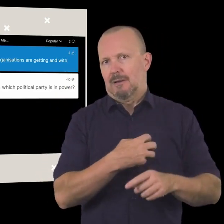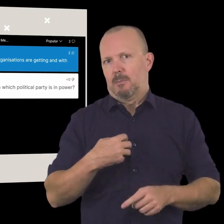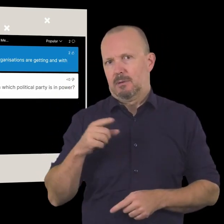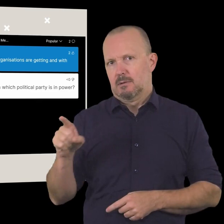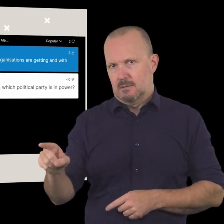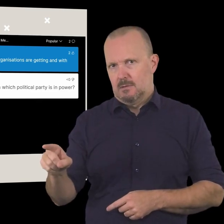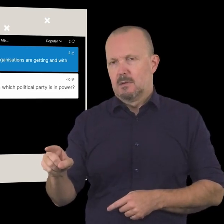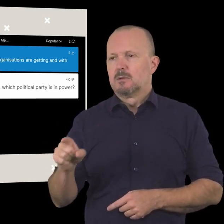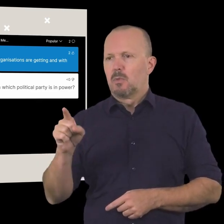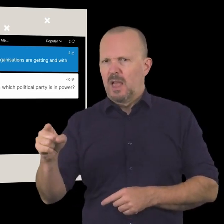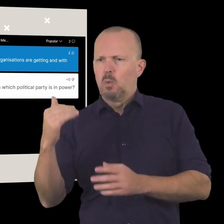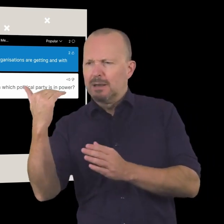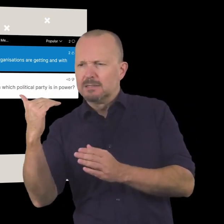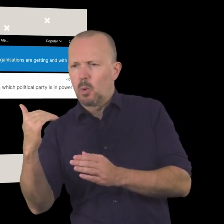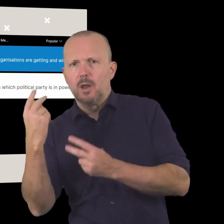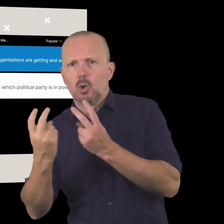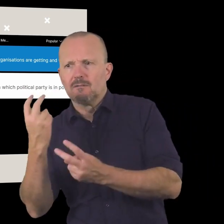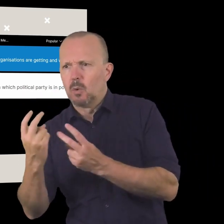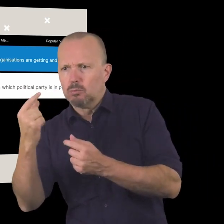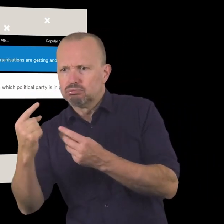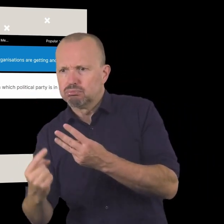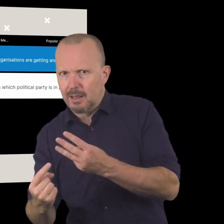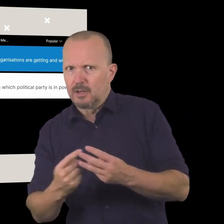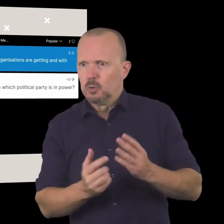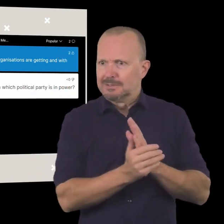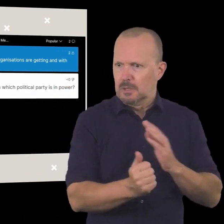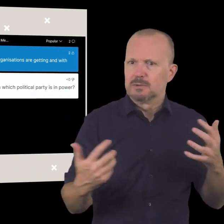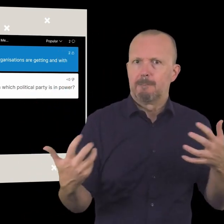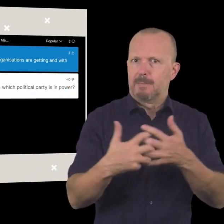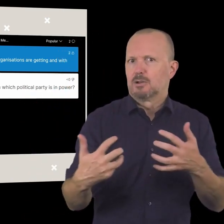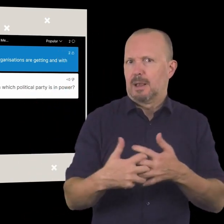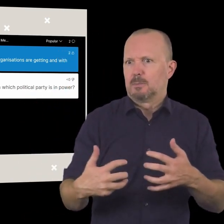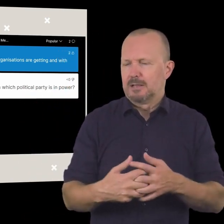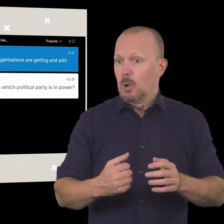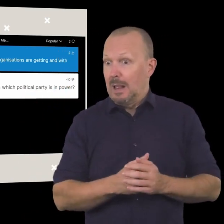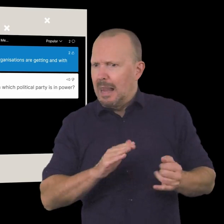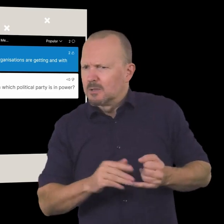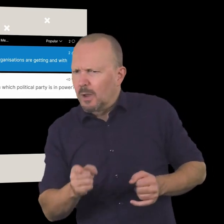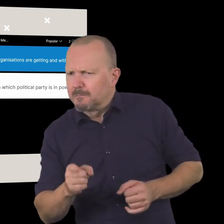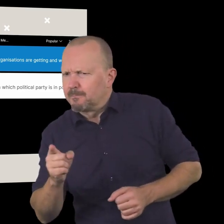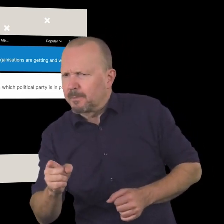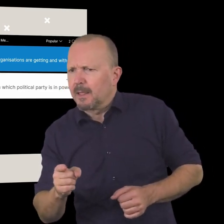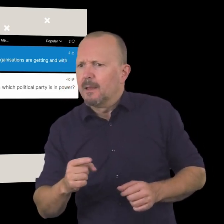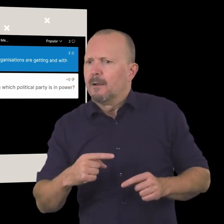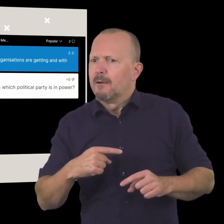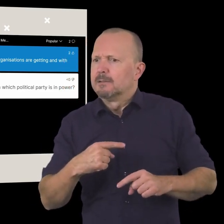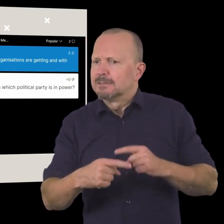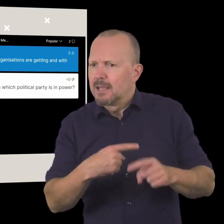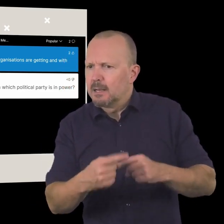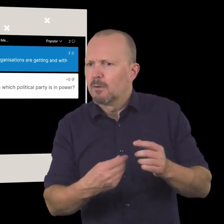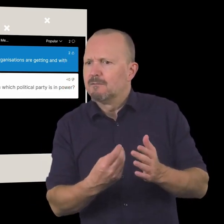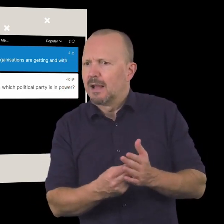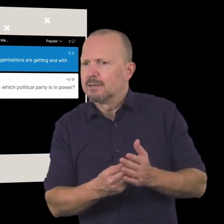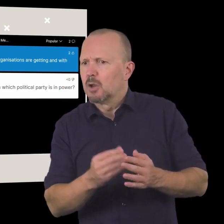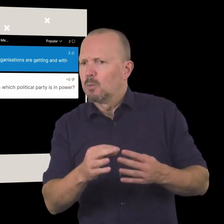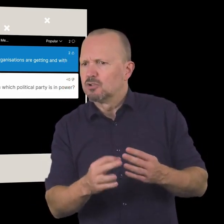services with the skills that you have uh so that is that's one way ah and last question in the last two minutes aren't sustainable